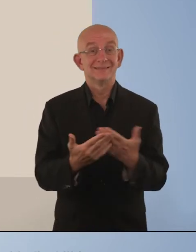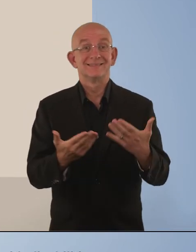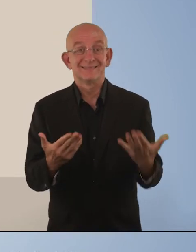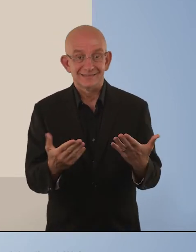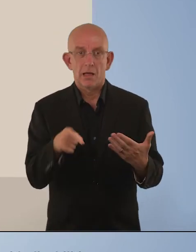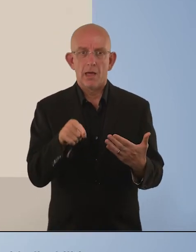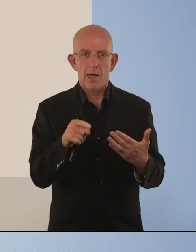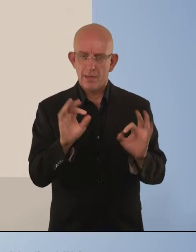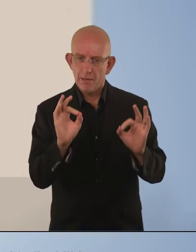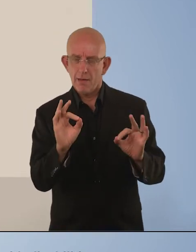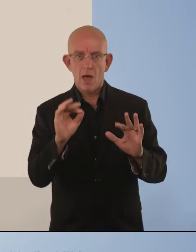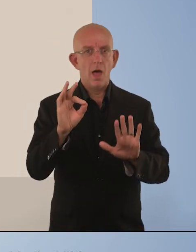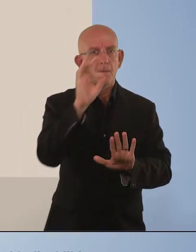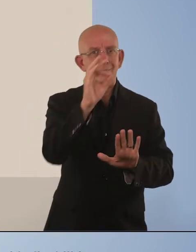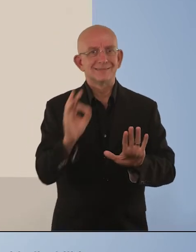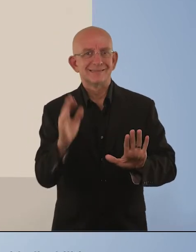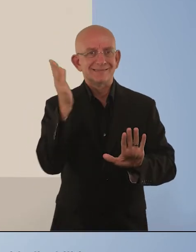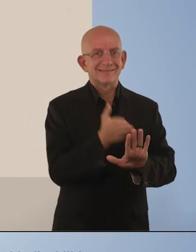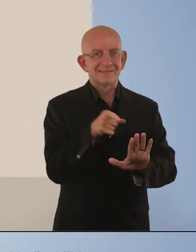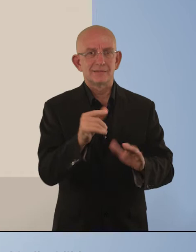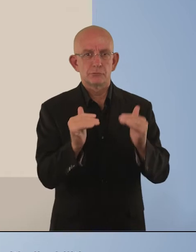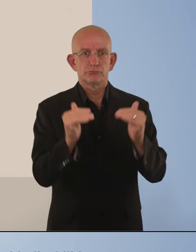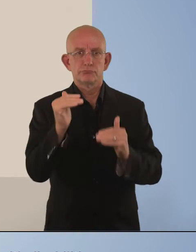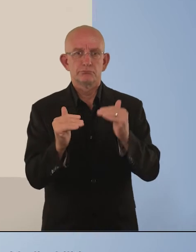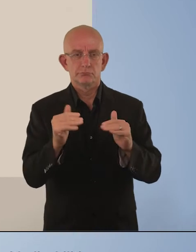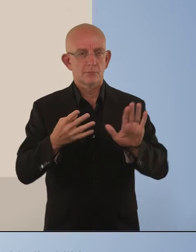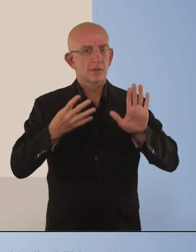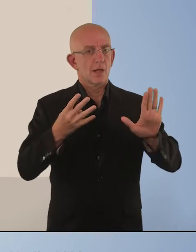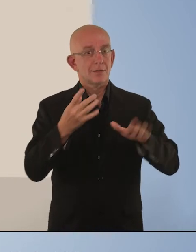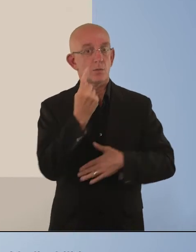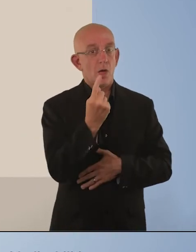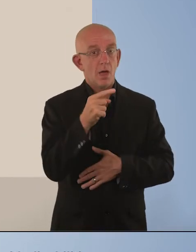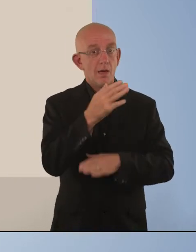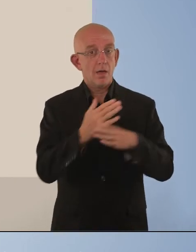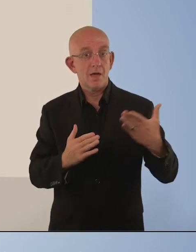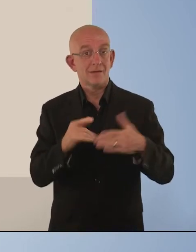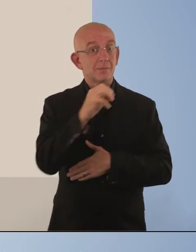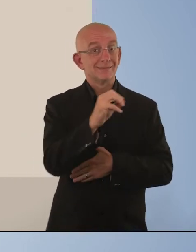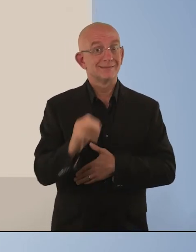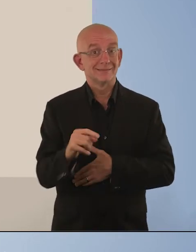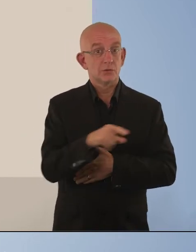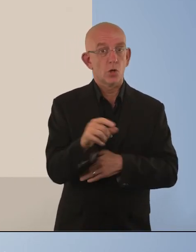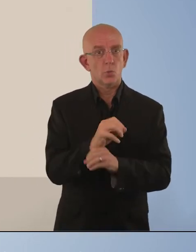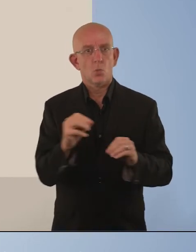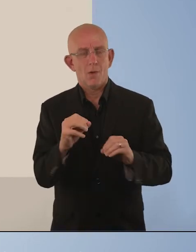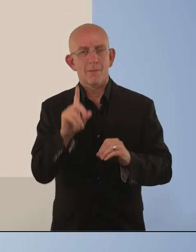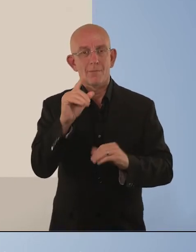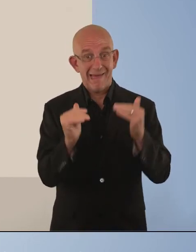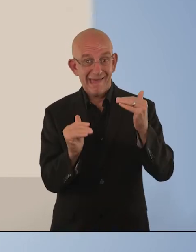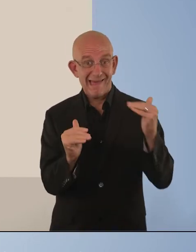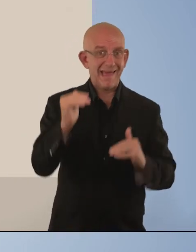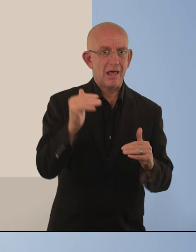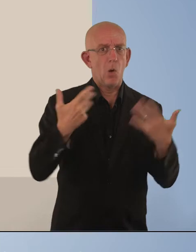percentages of people with disabilities included in the 91.5% of those without disabilities does not change the estimated gap